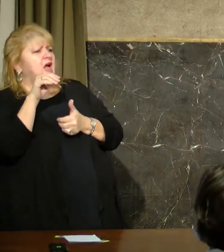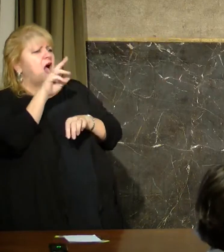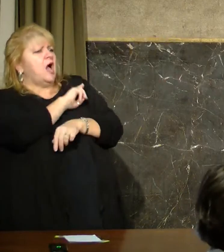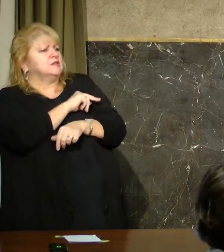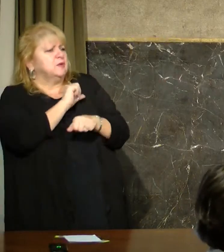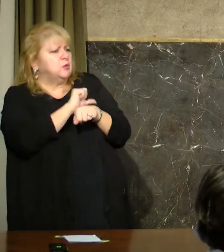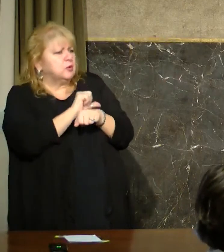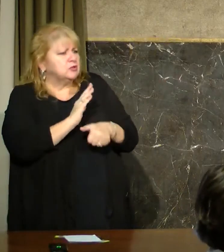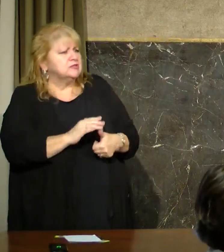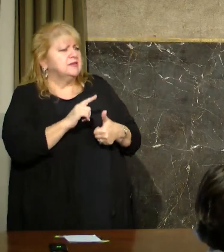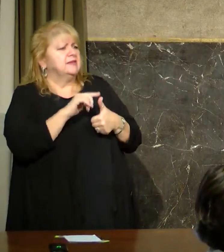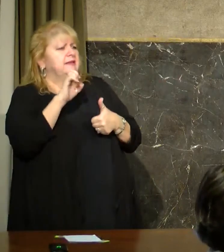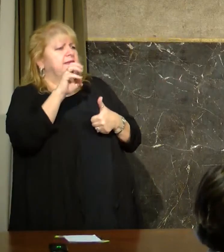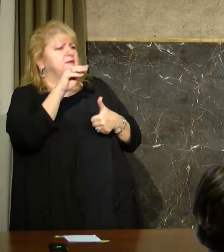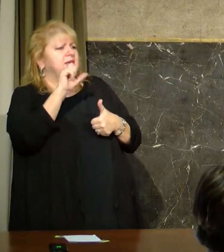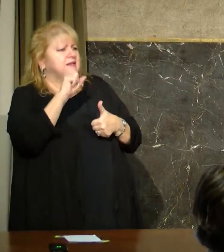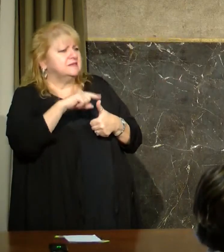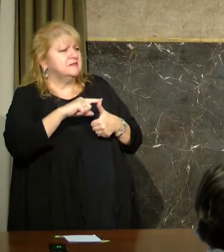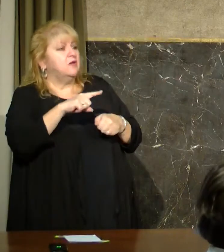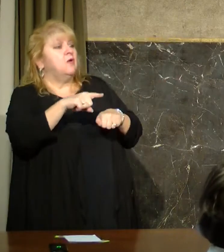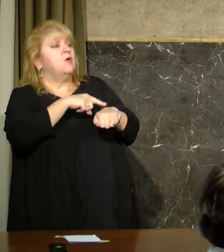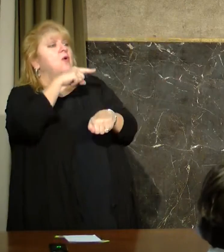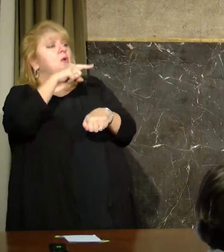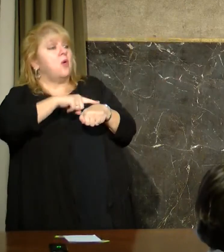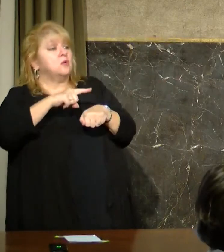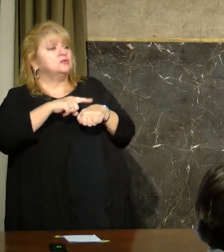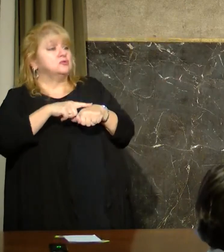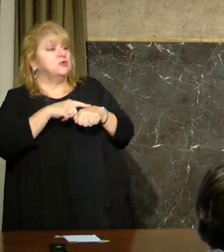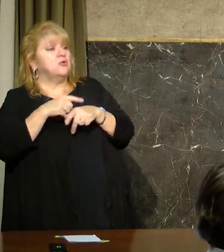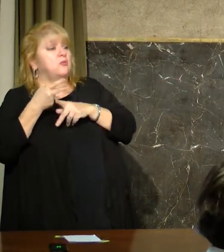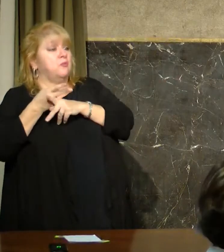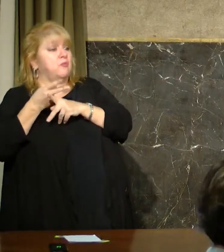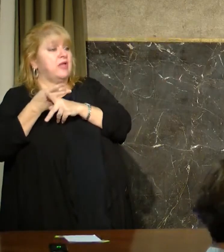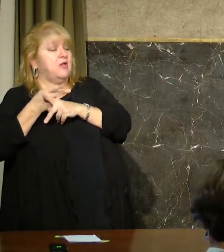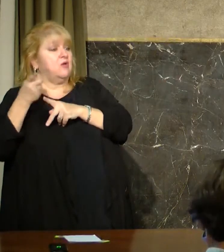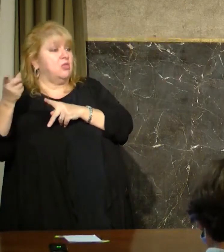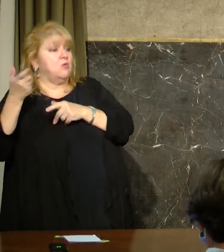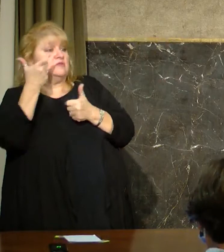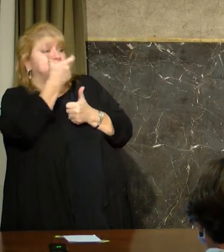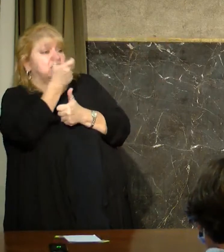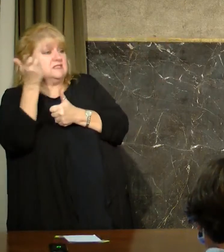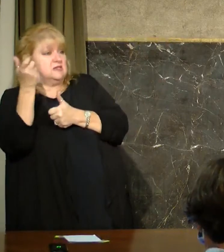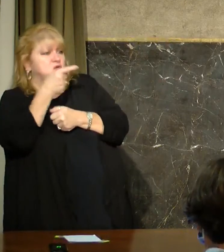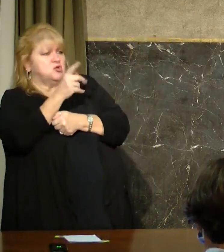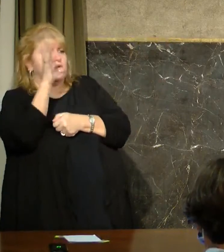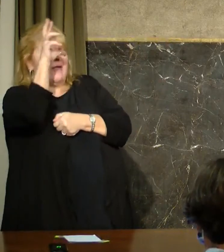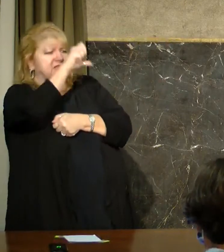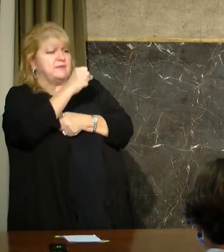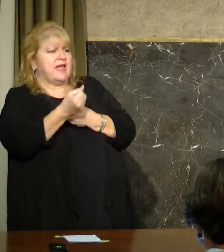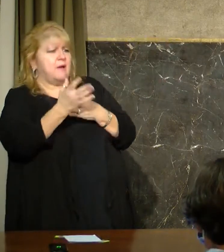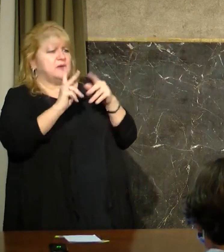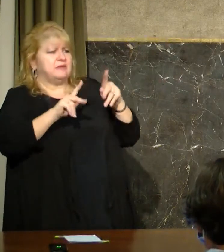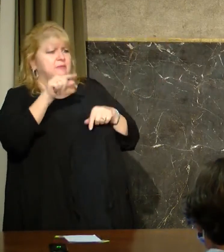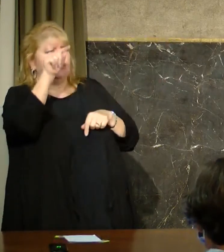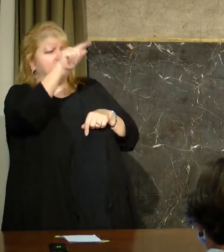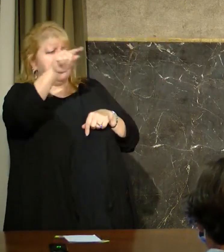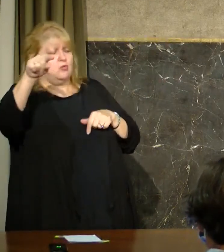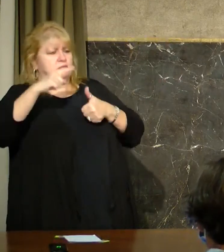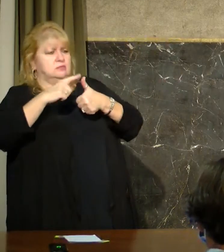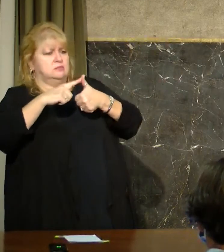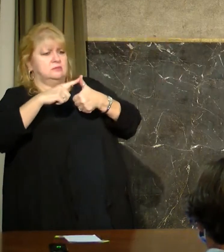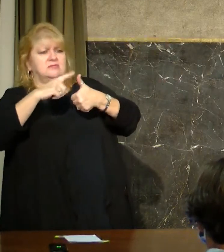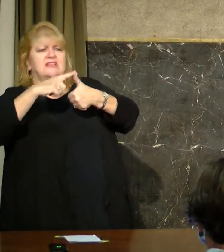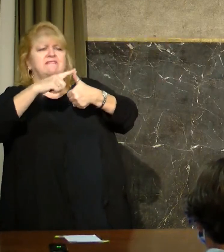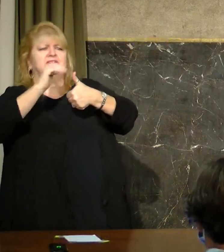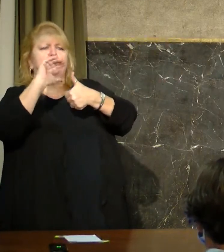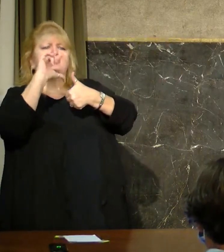and the long-term care folks who have been vaccinated so far? mean, you all had estimates on the numbers of people in that population. So do